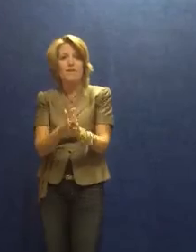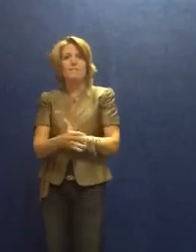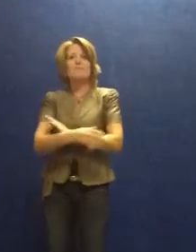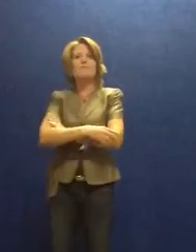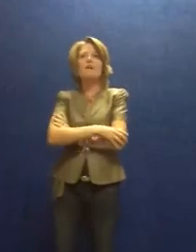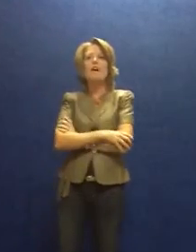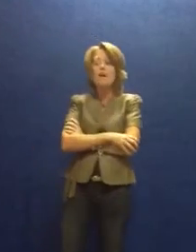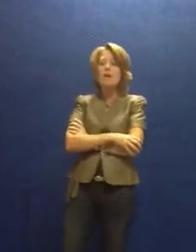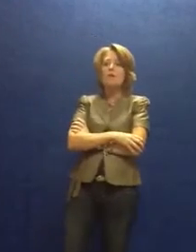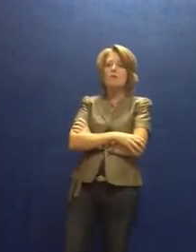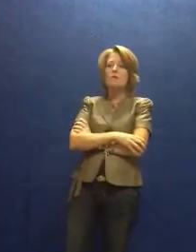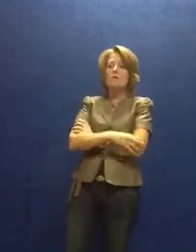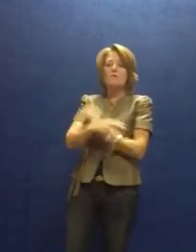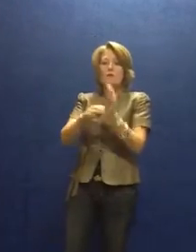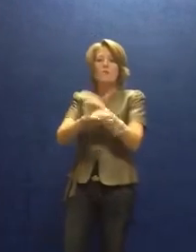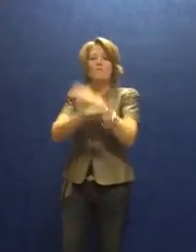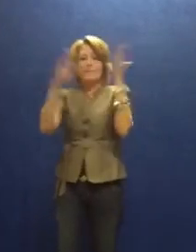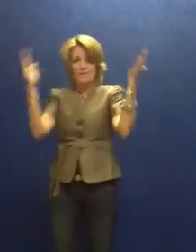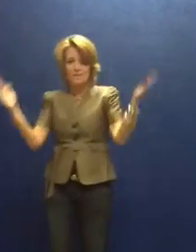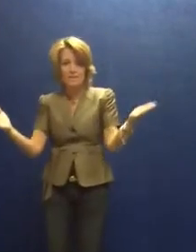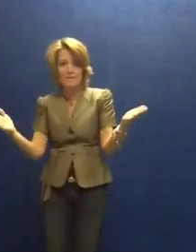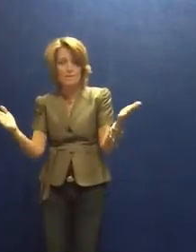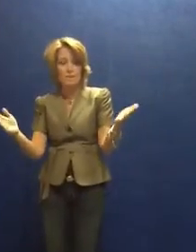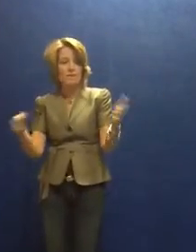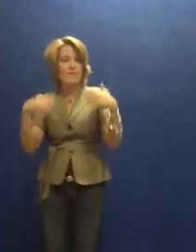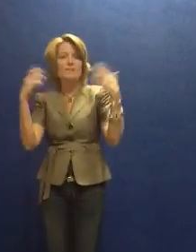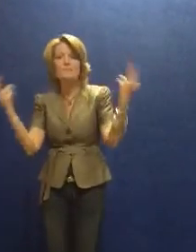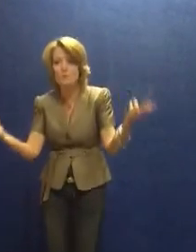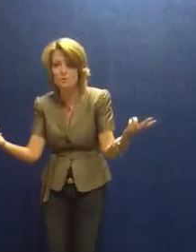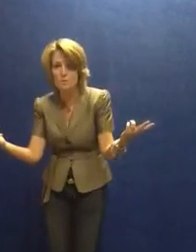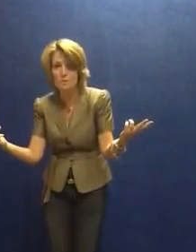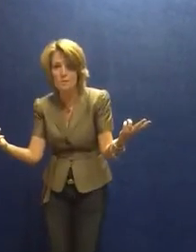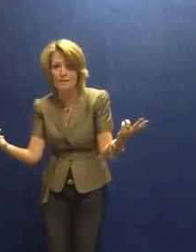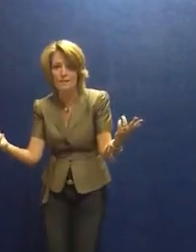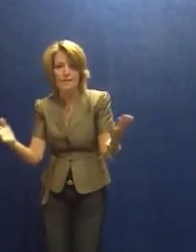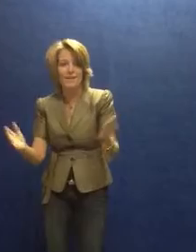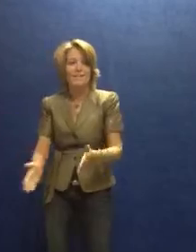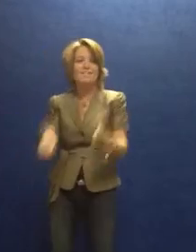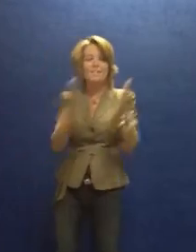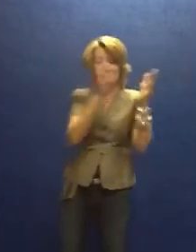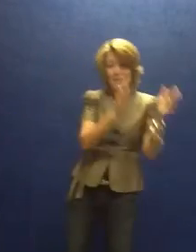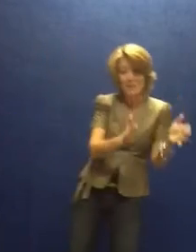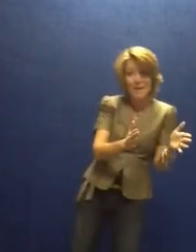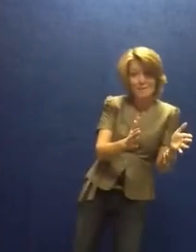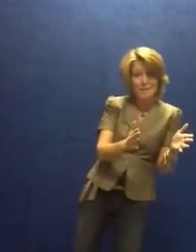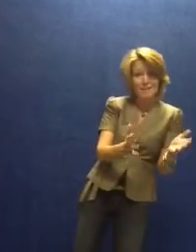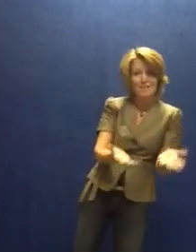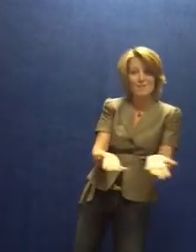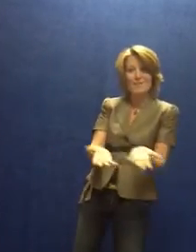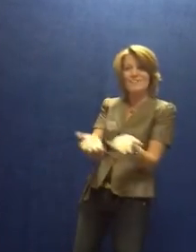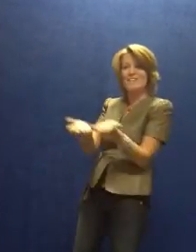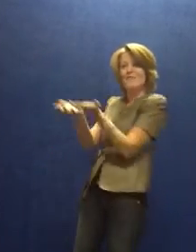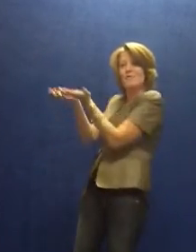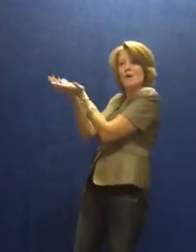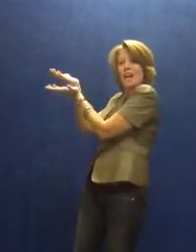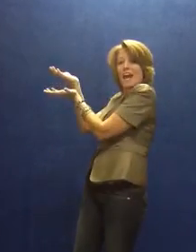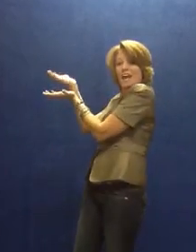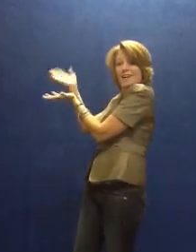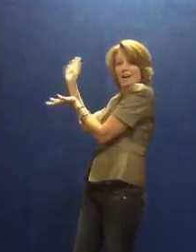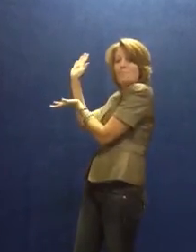Tim said, Oh. So, they sequenced, and they improved the plan. Tim again made the dough, and this time, voila! A